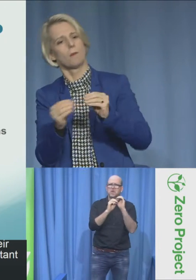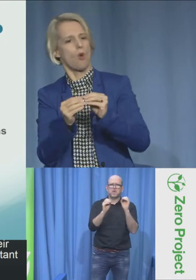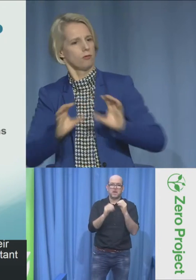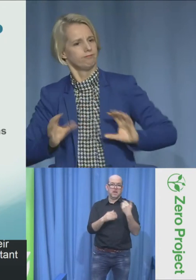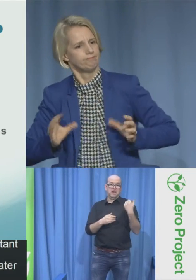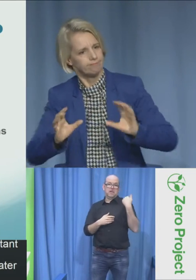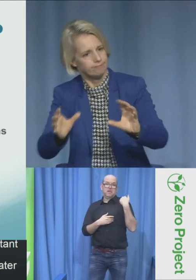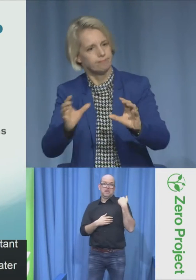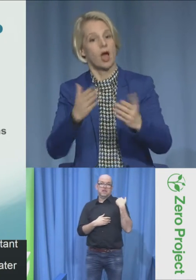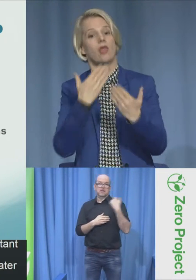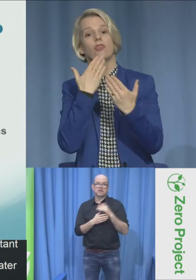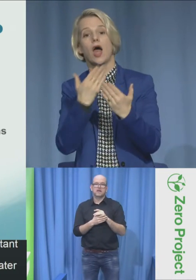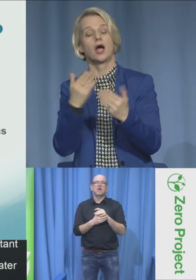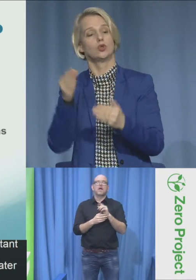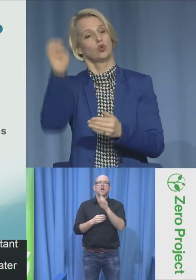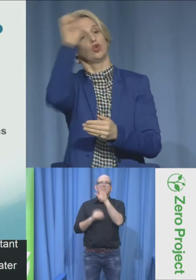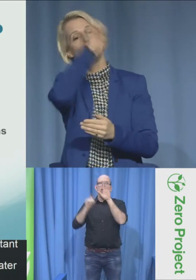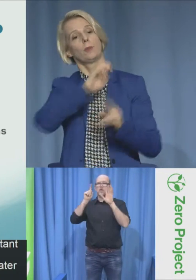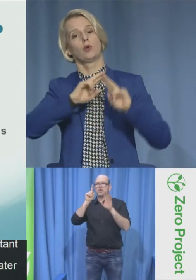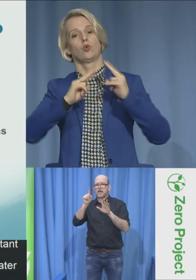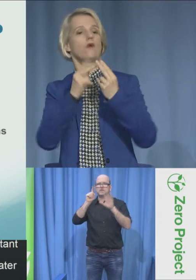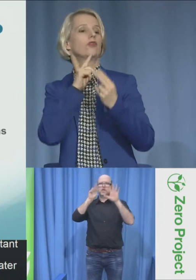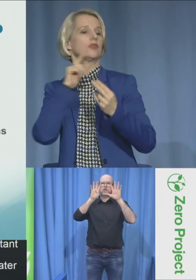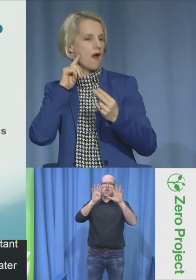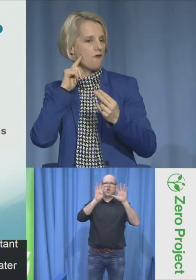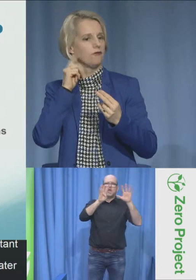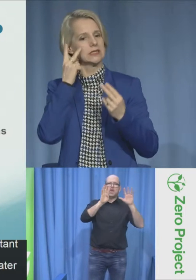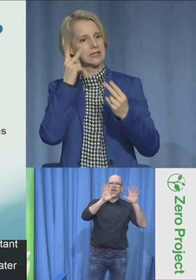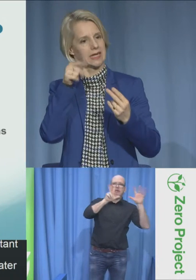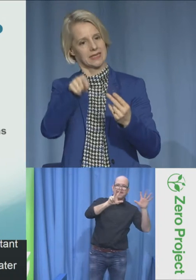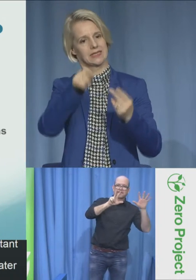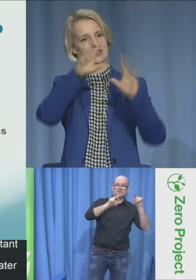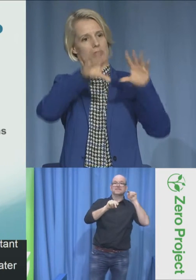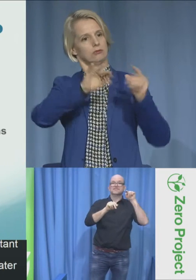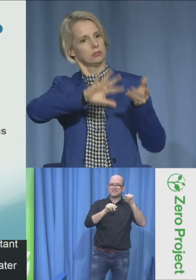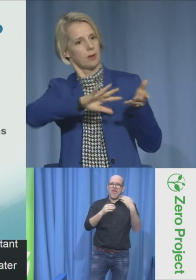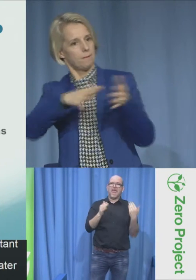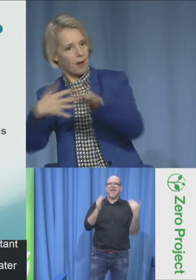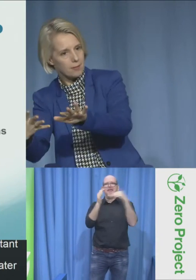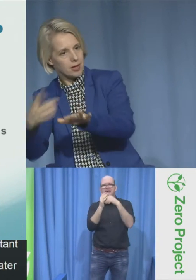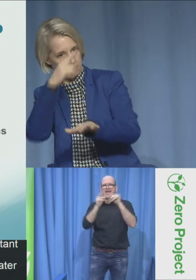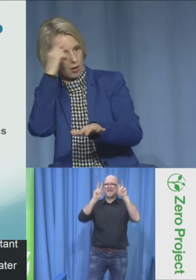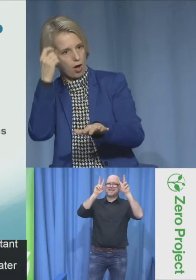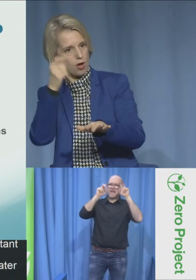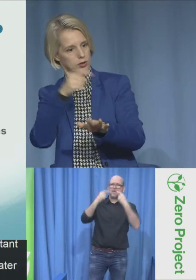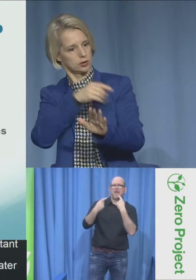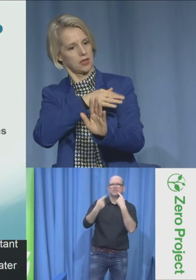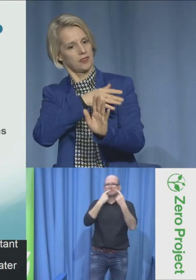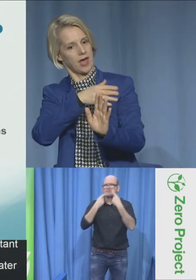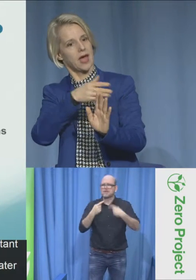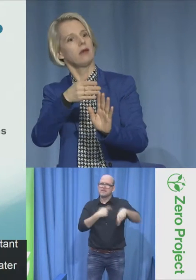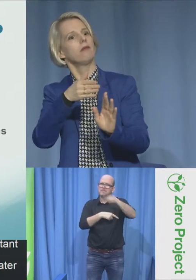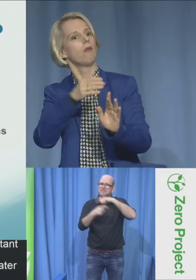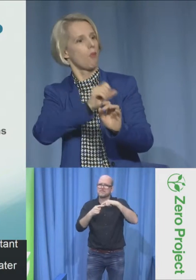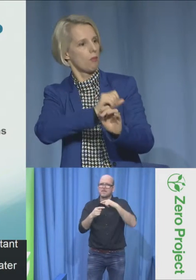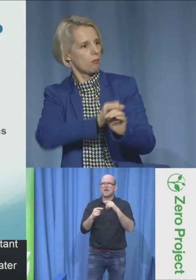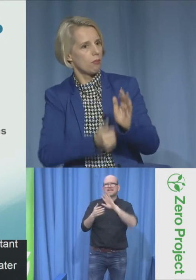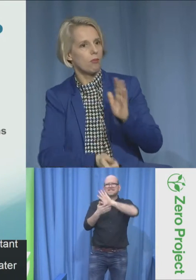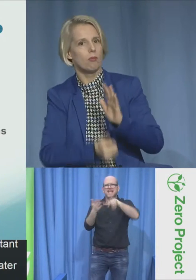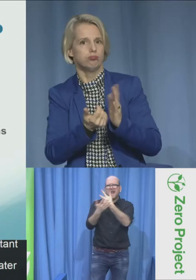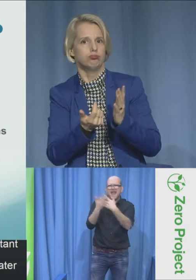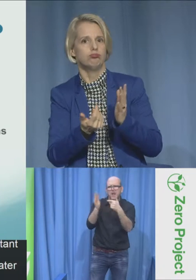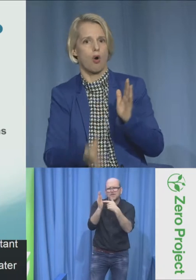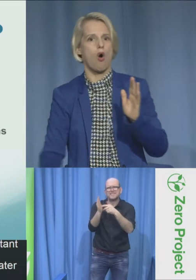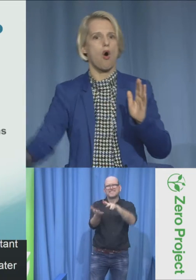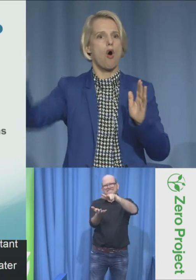resolution which was a bit stronger and we then saw that begin